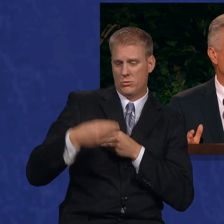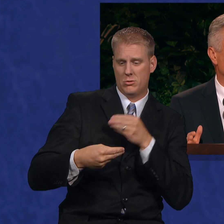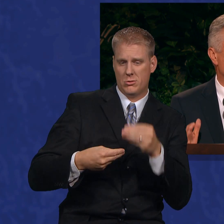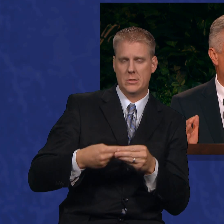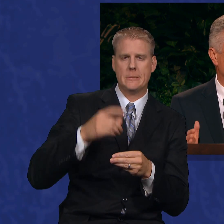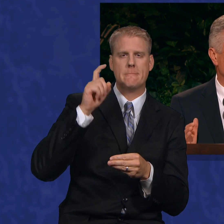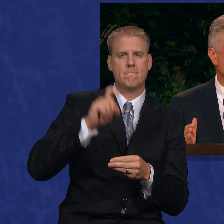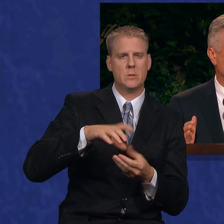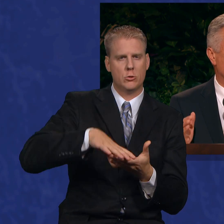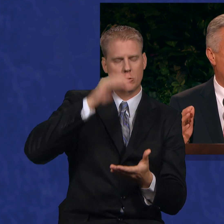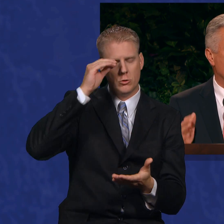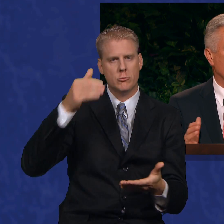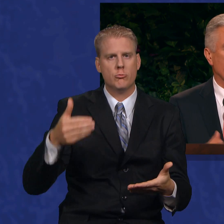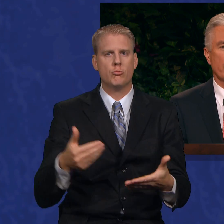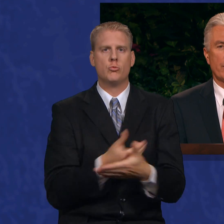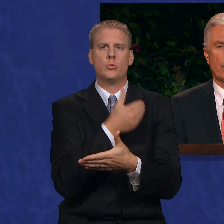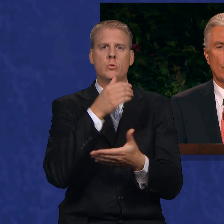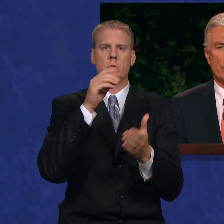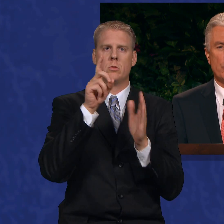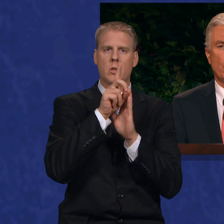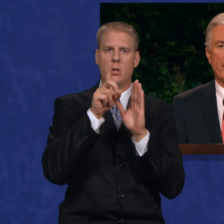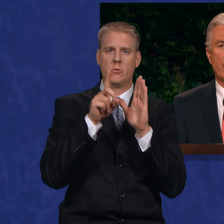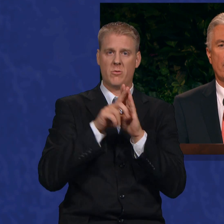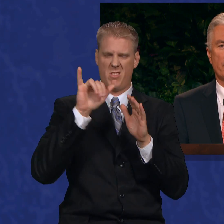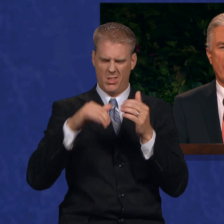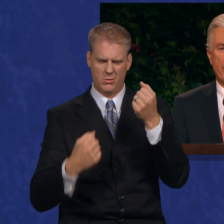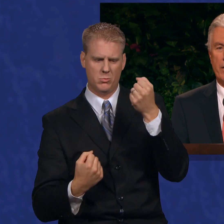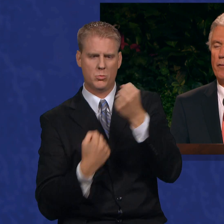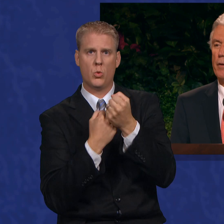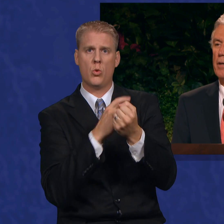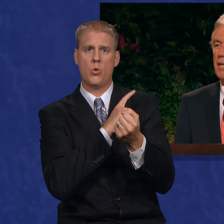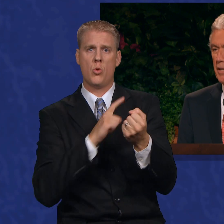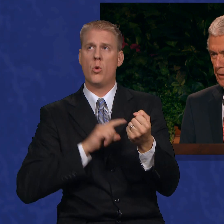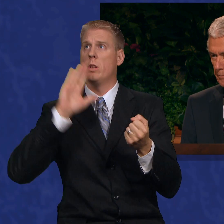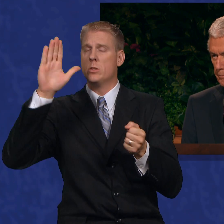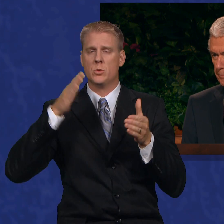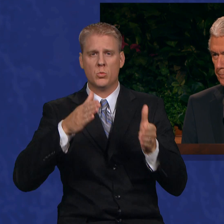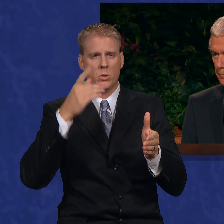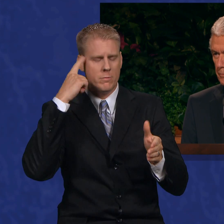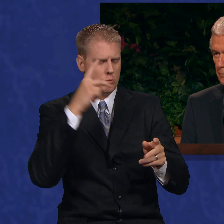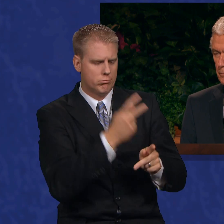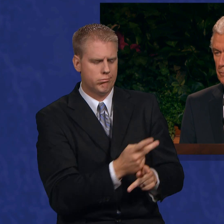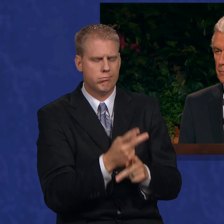anew the doctrines that undergird the Lord's way of caring for the needy.